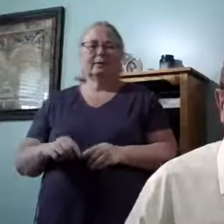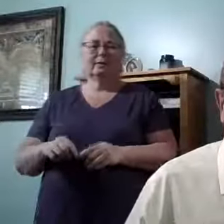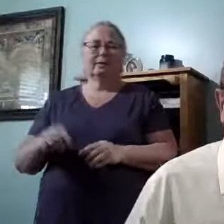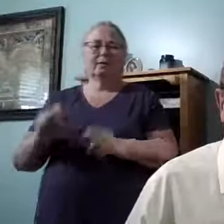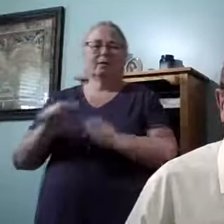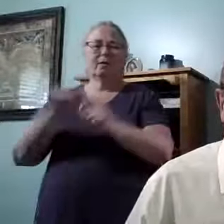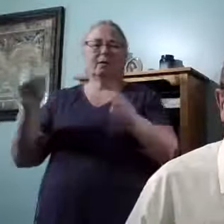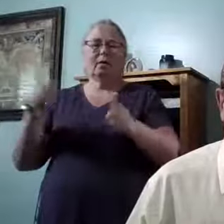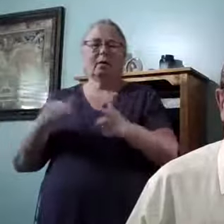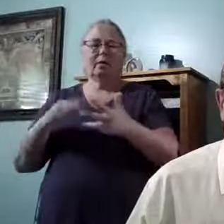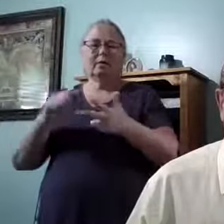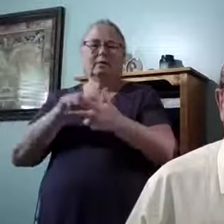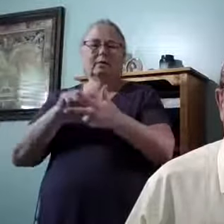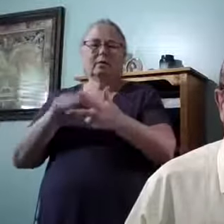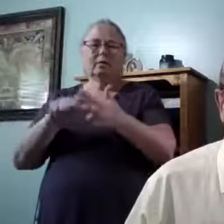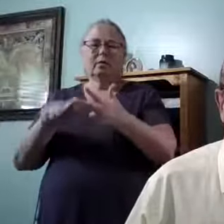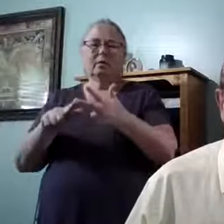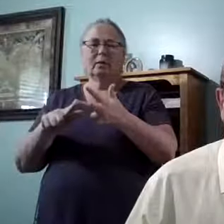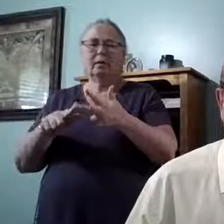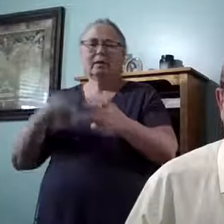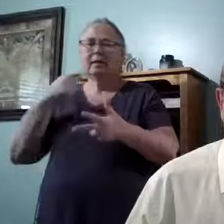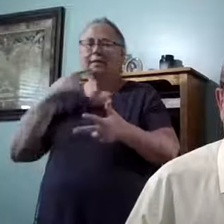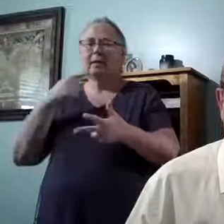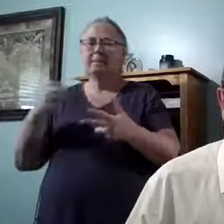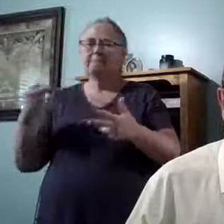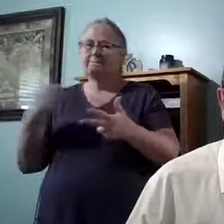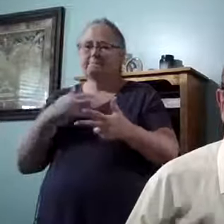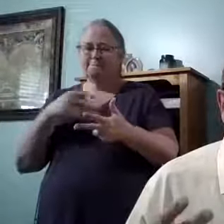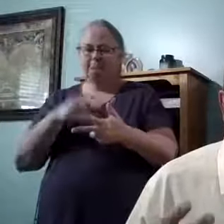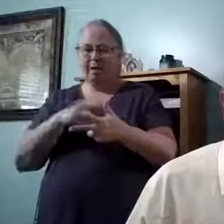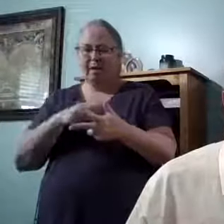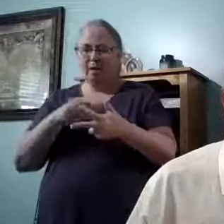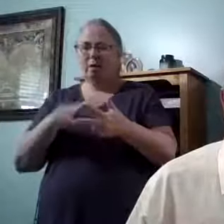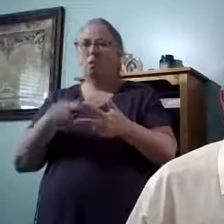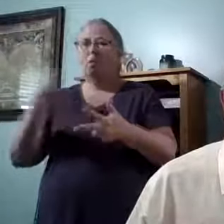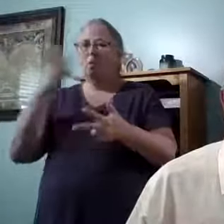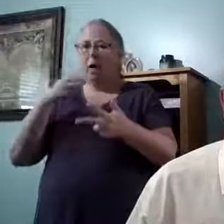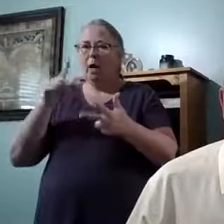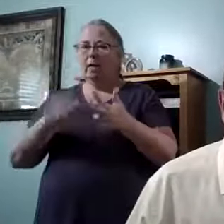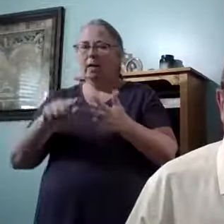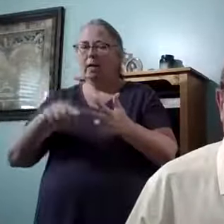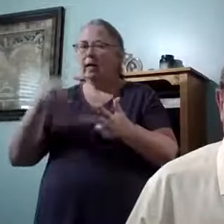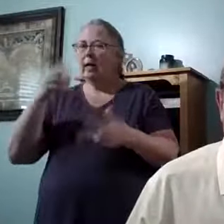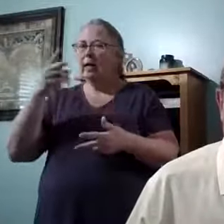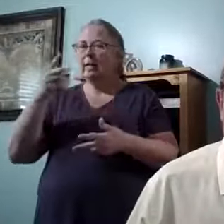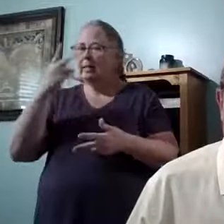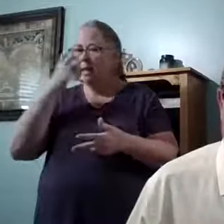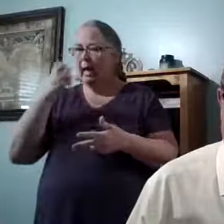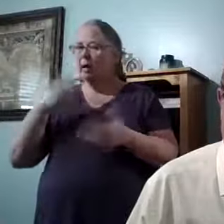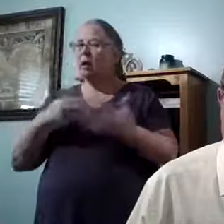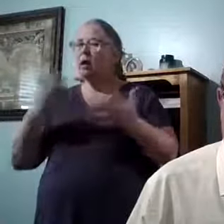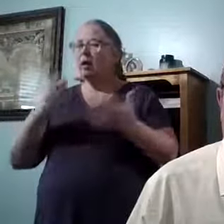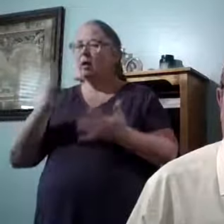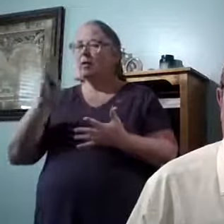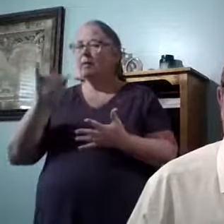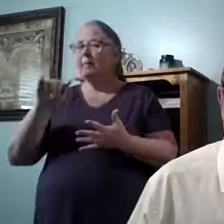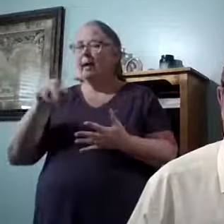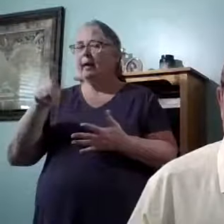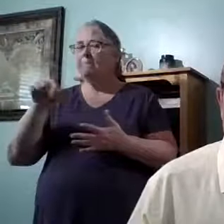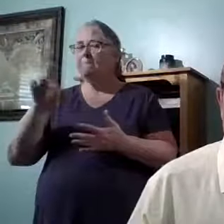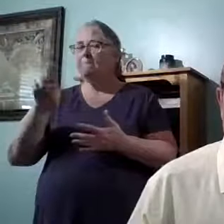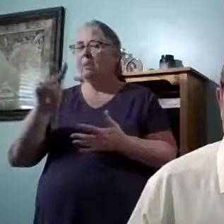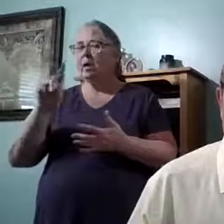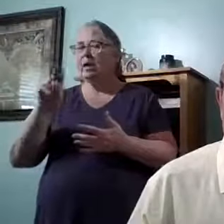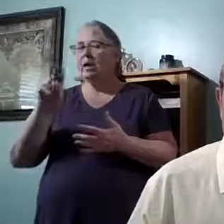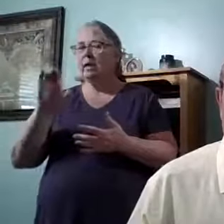all these three that I mentioned, fear, worry, doubt are byproducts. And I might scare